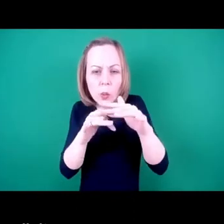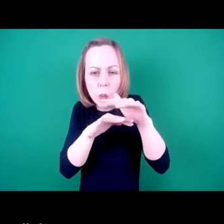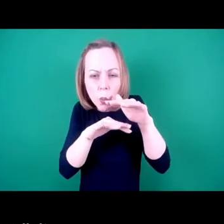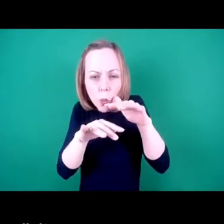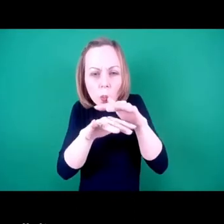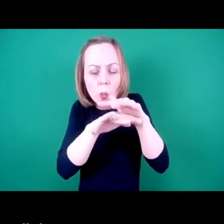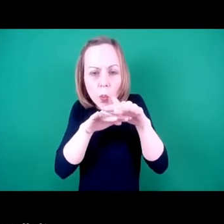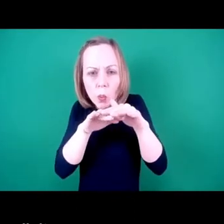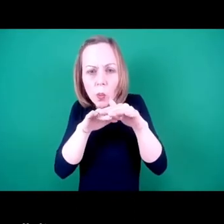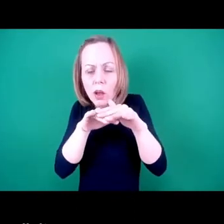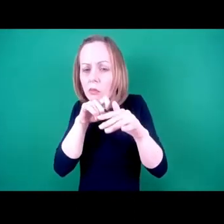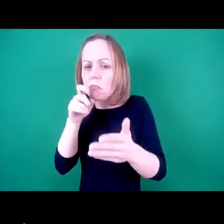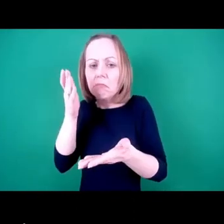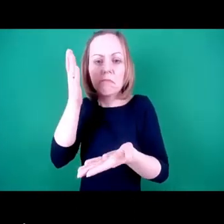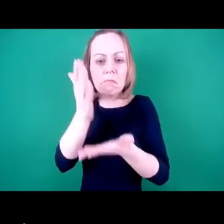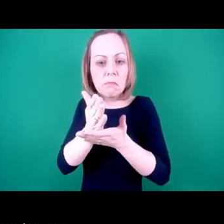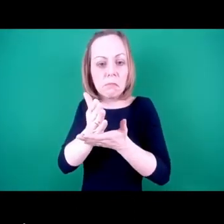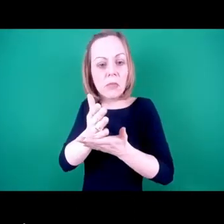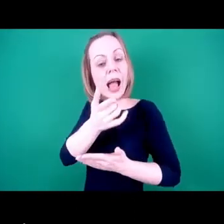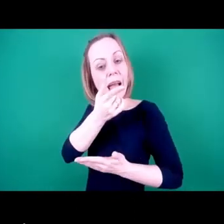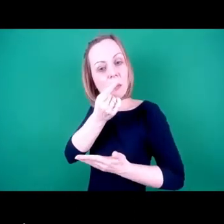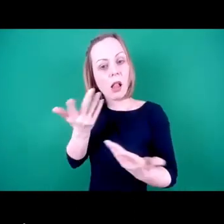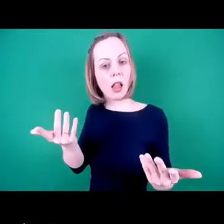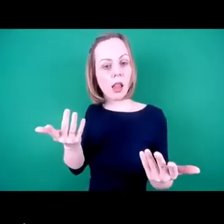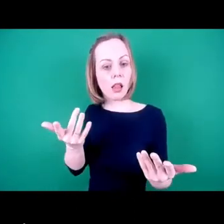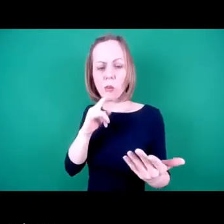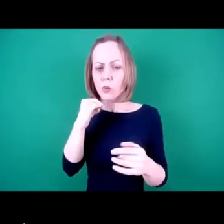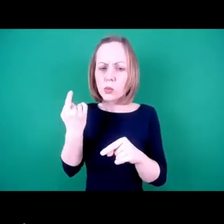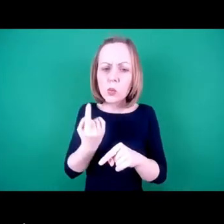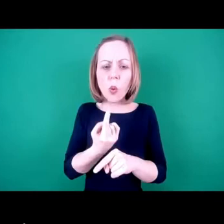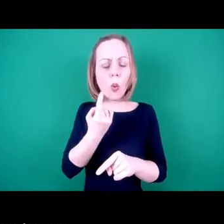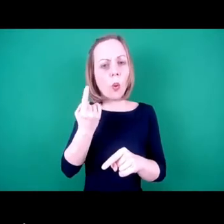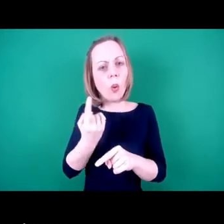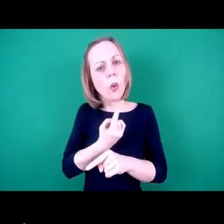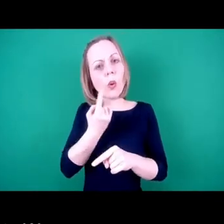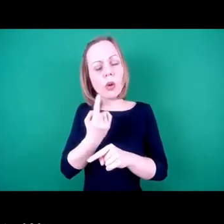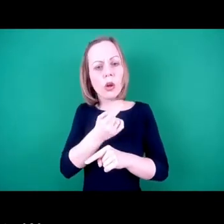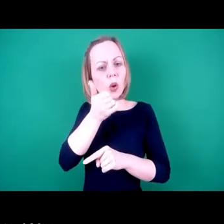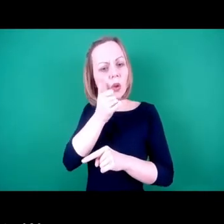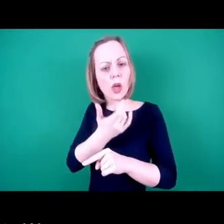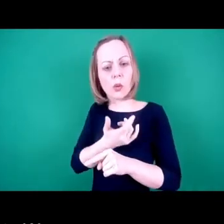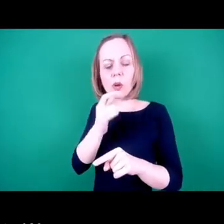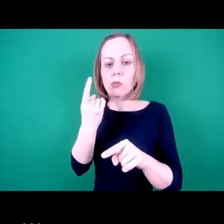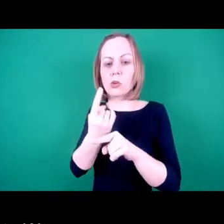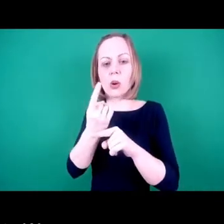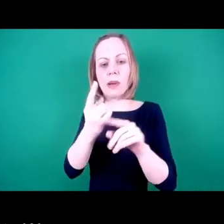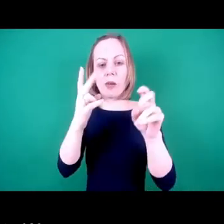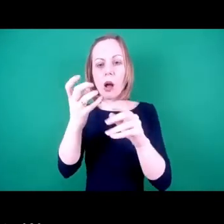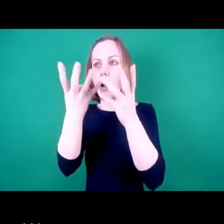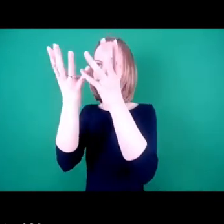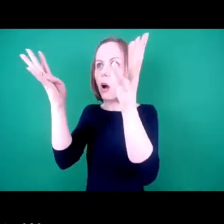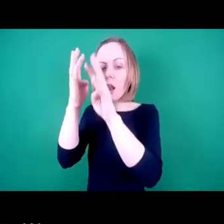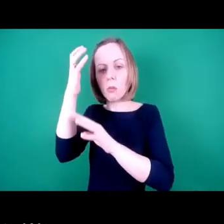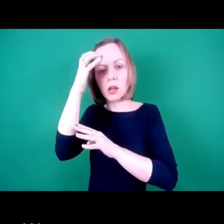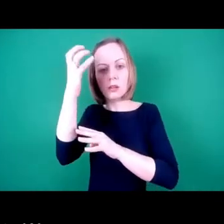ableism, if you like. The way we talk, the know, we talk about standing for parliament. We talk